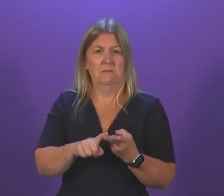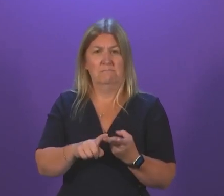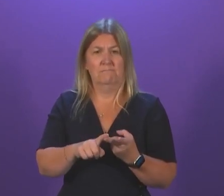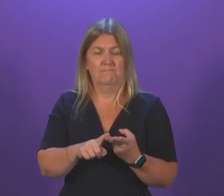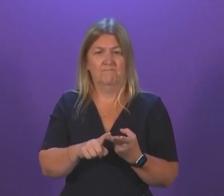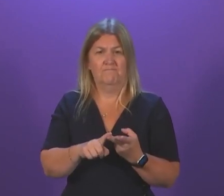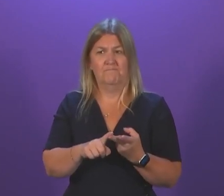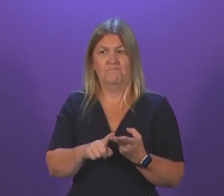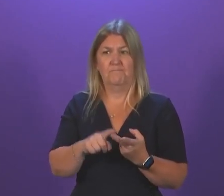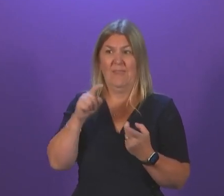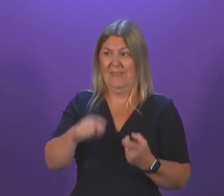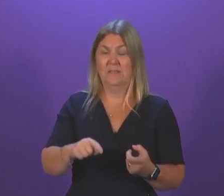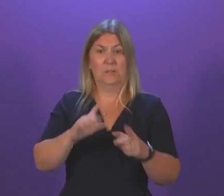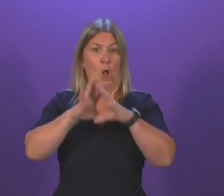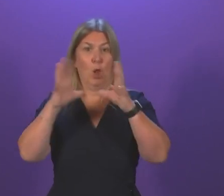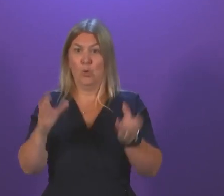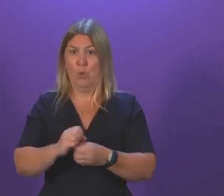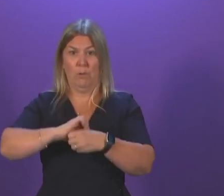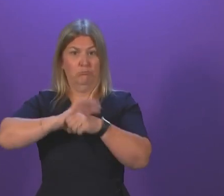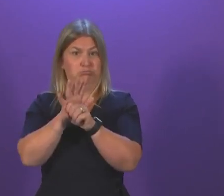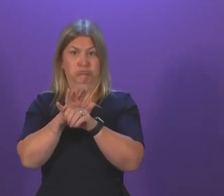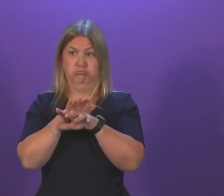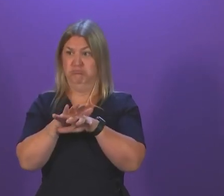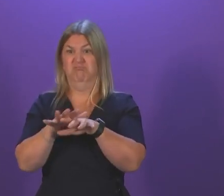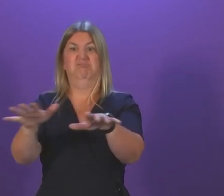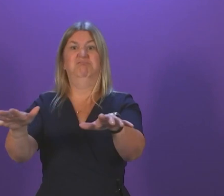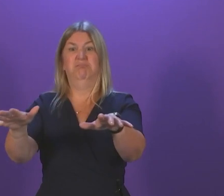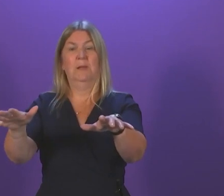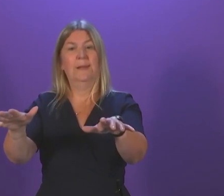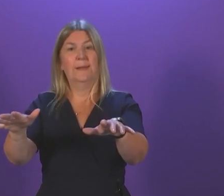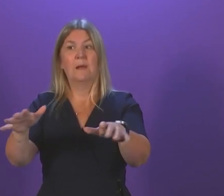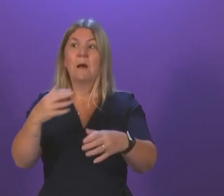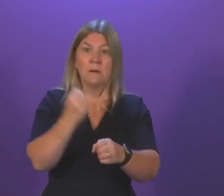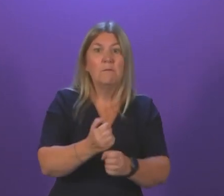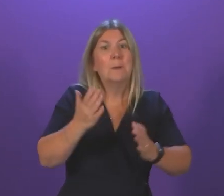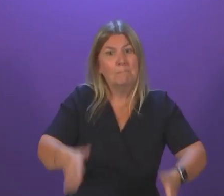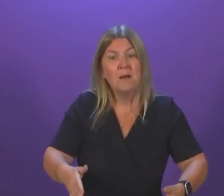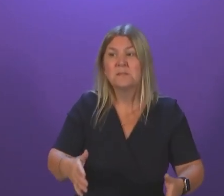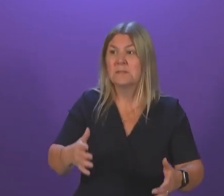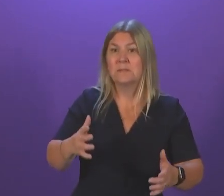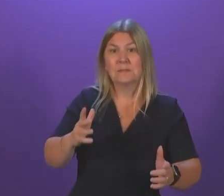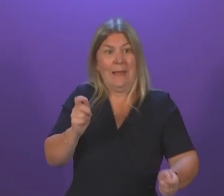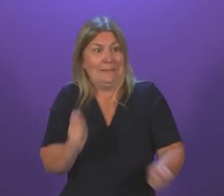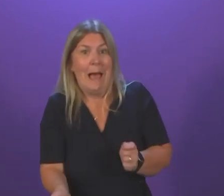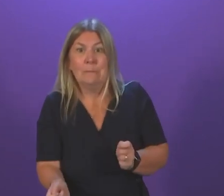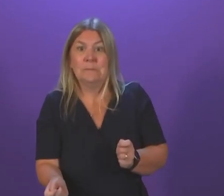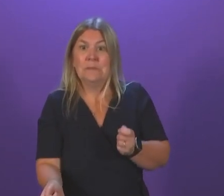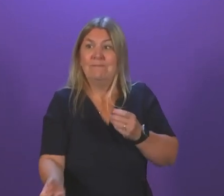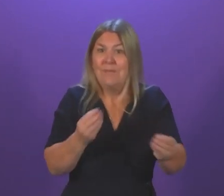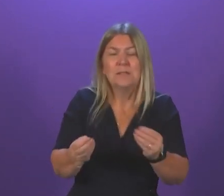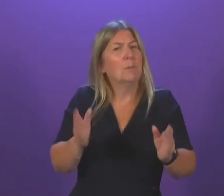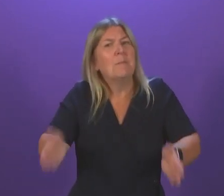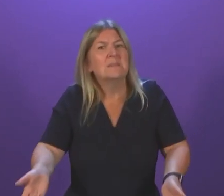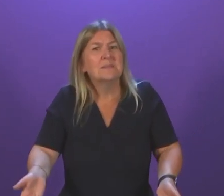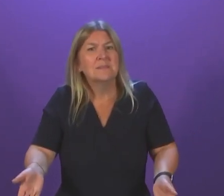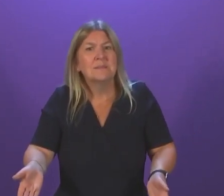of a global pandemic that governments do respond to circumstances, that governments adapt and are flexible, and